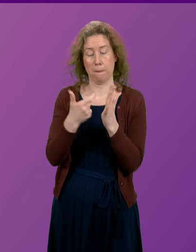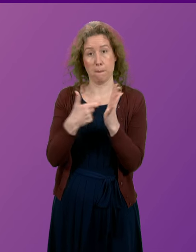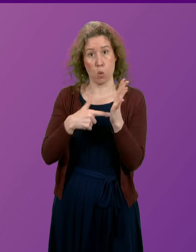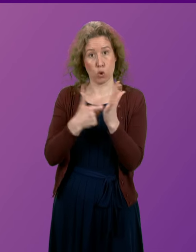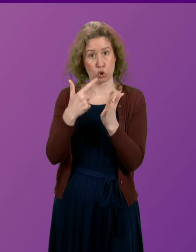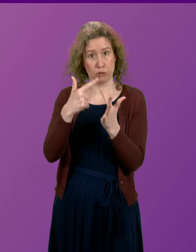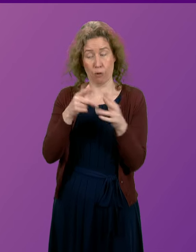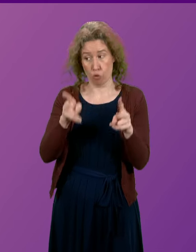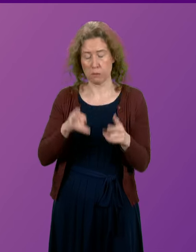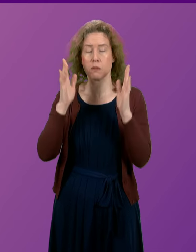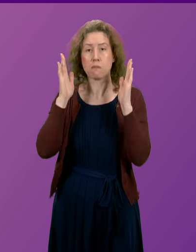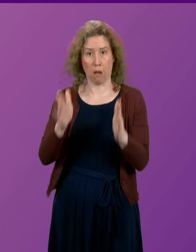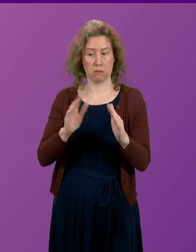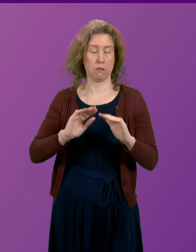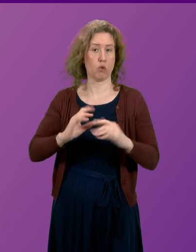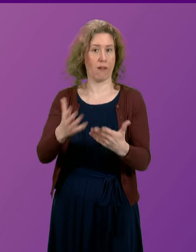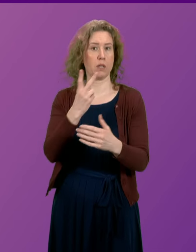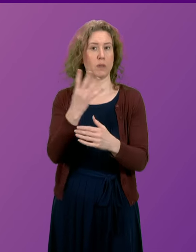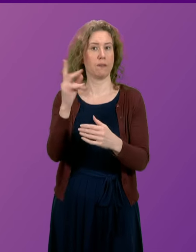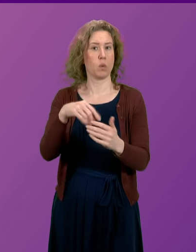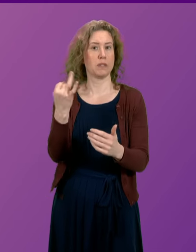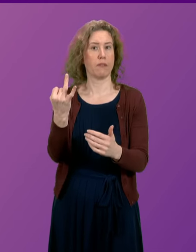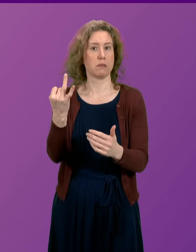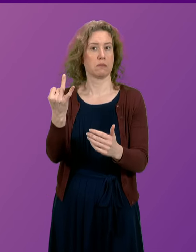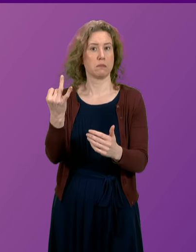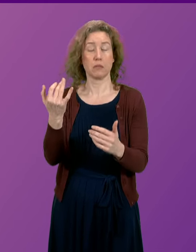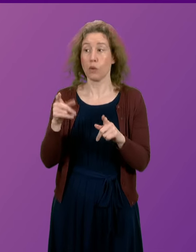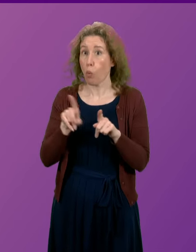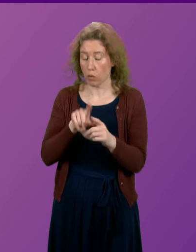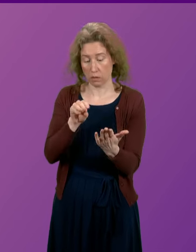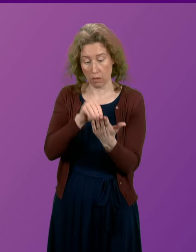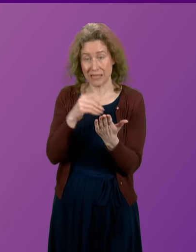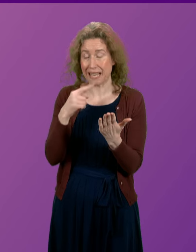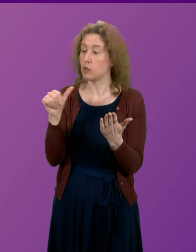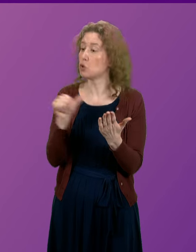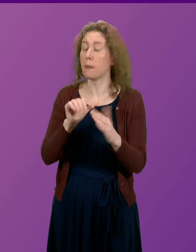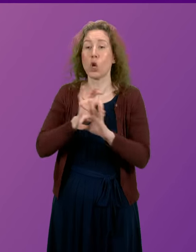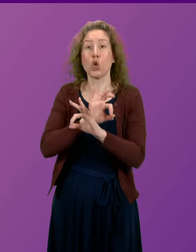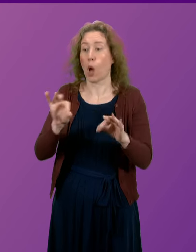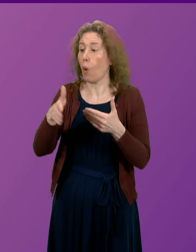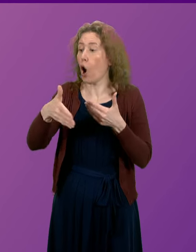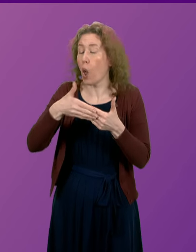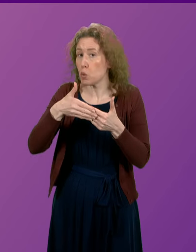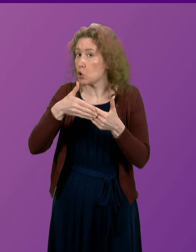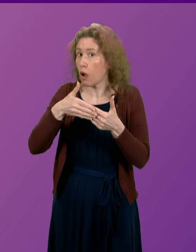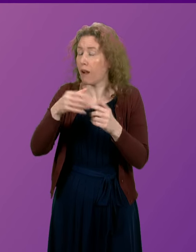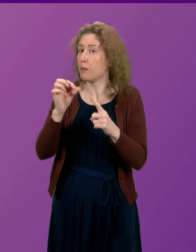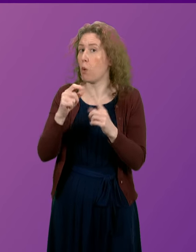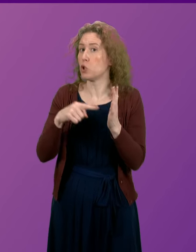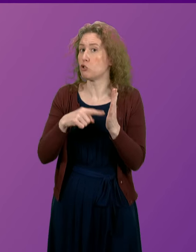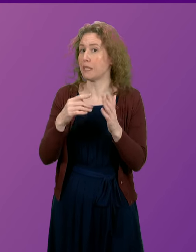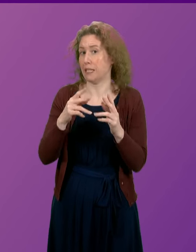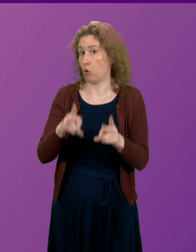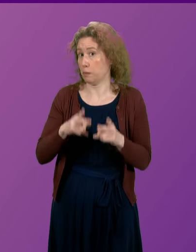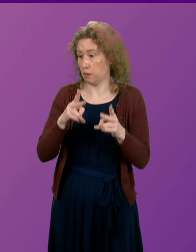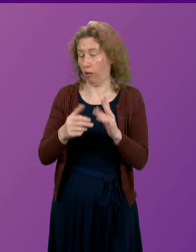should be provided 24-7. It also said there should be no closure of Portree Hospital in the out